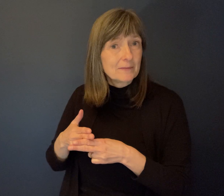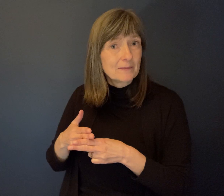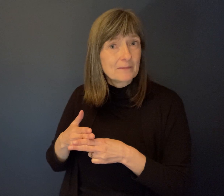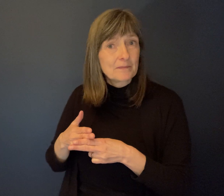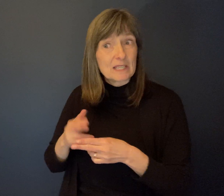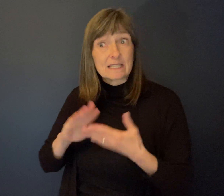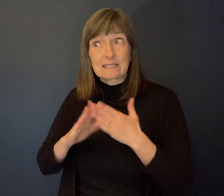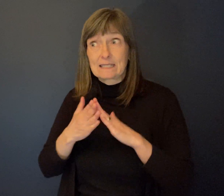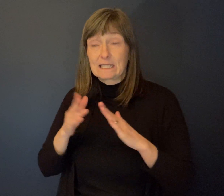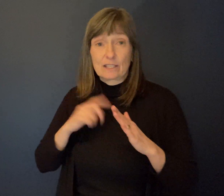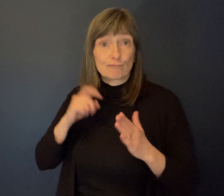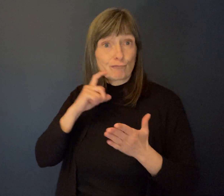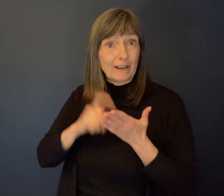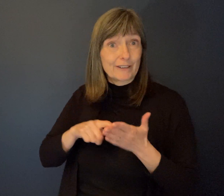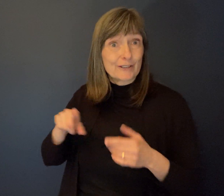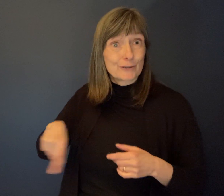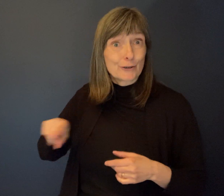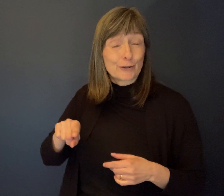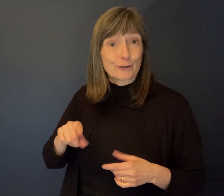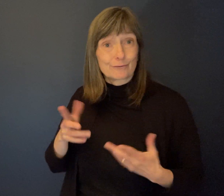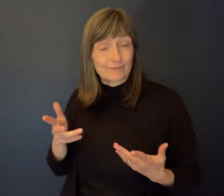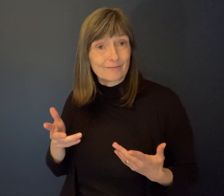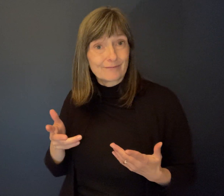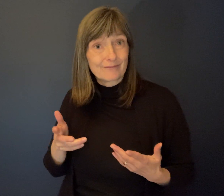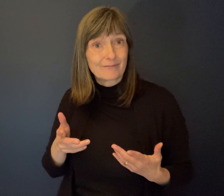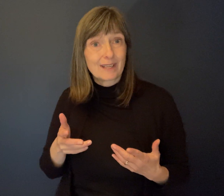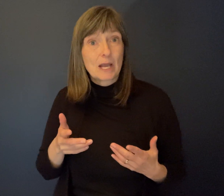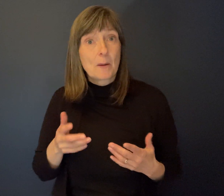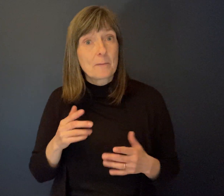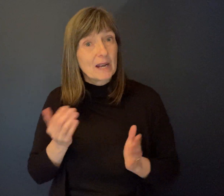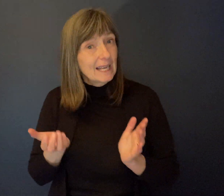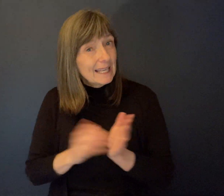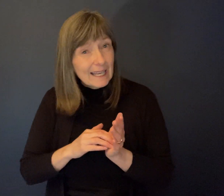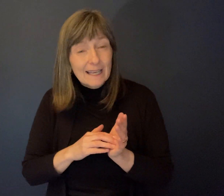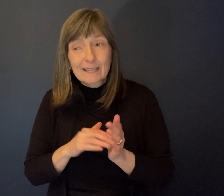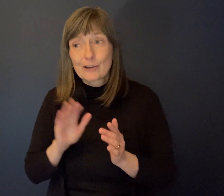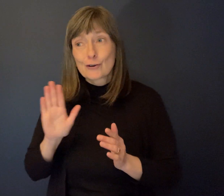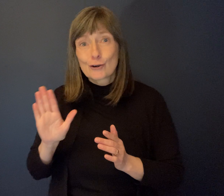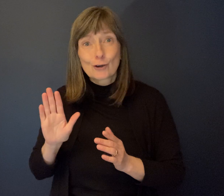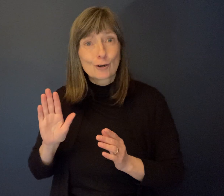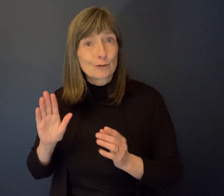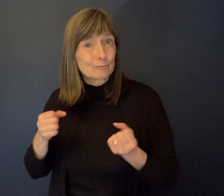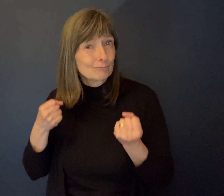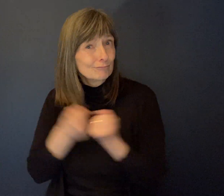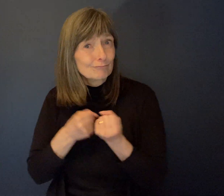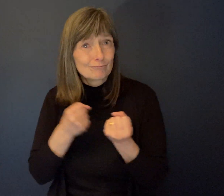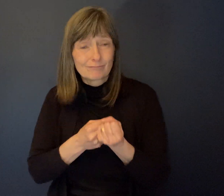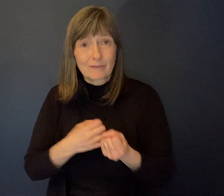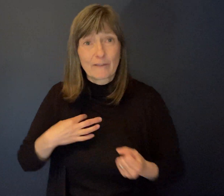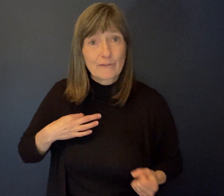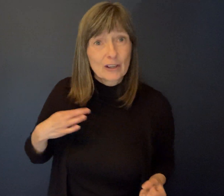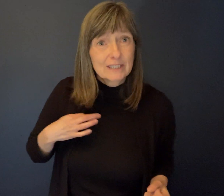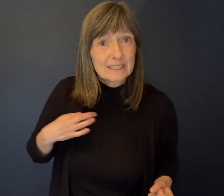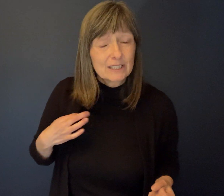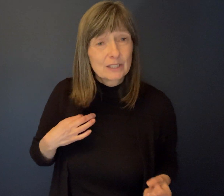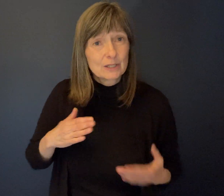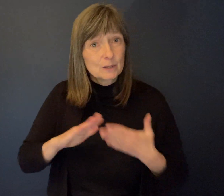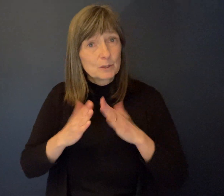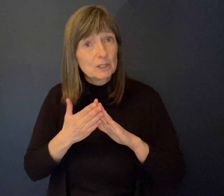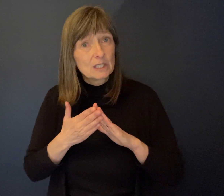city for sure, probably even the province. But again, just contributed immensely to the volunteer community and a lot of work within the